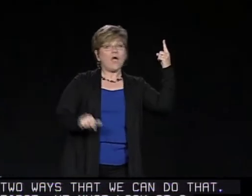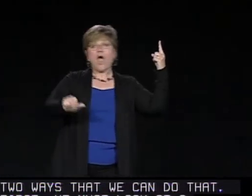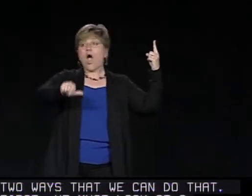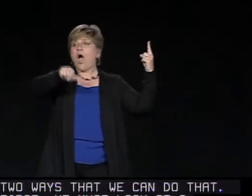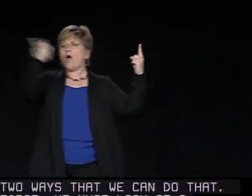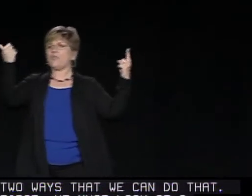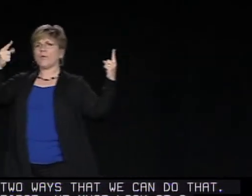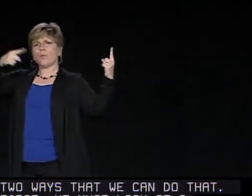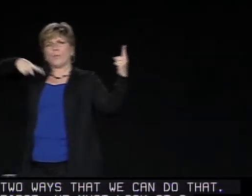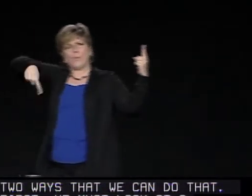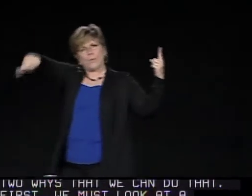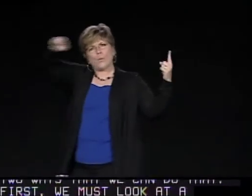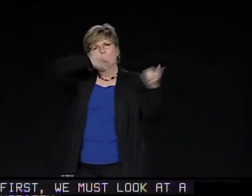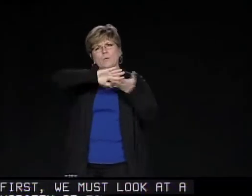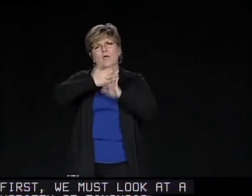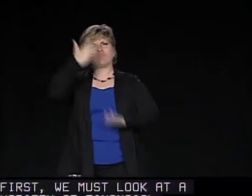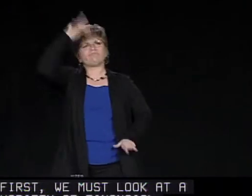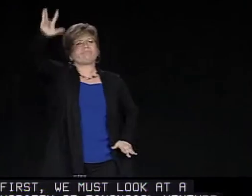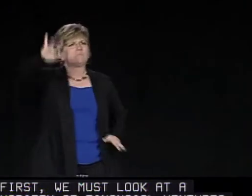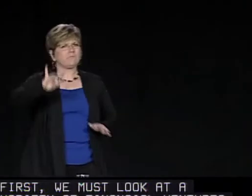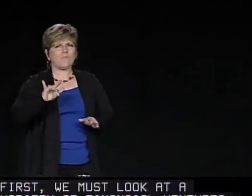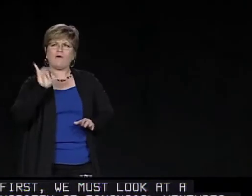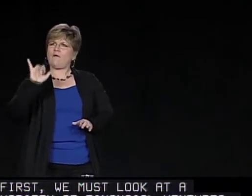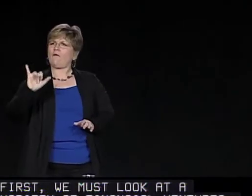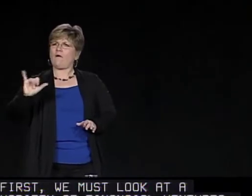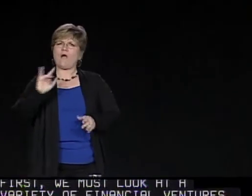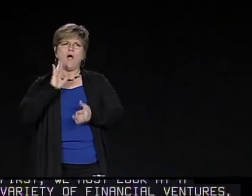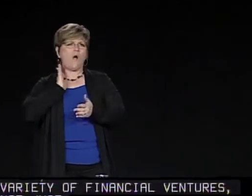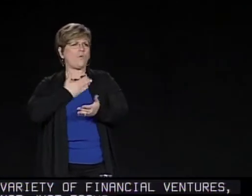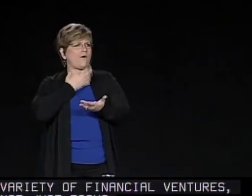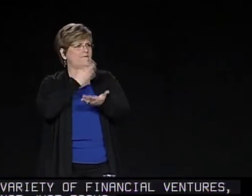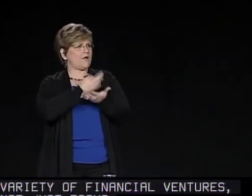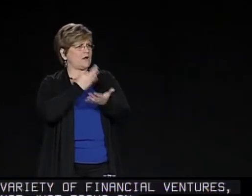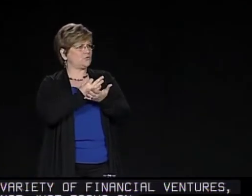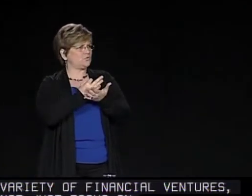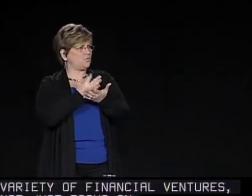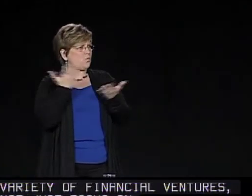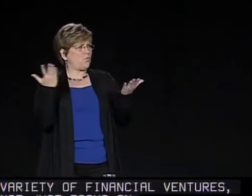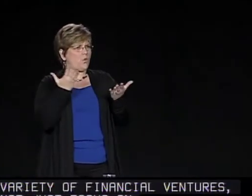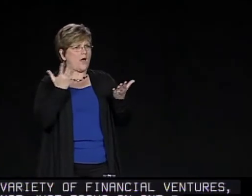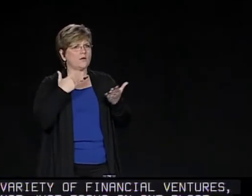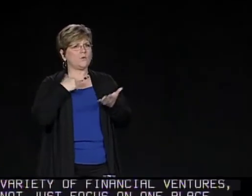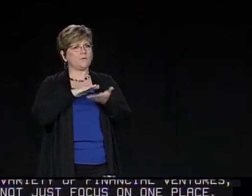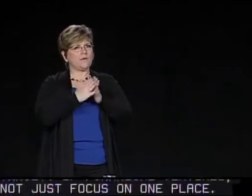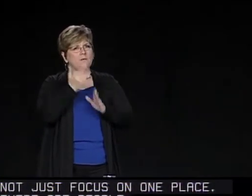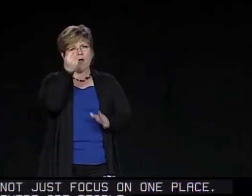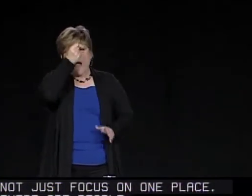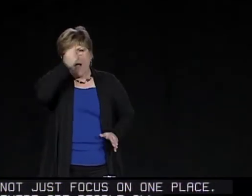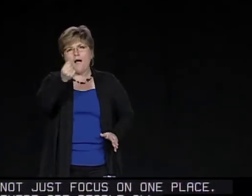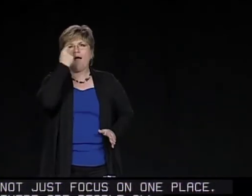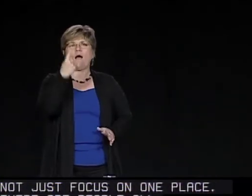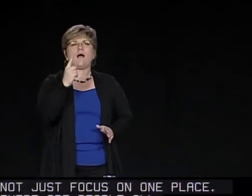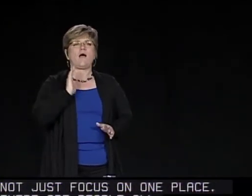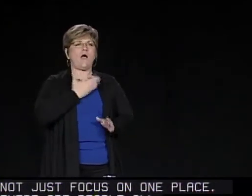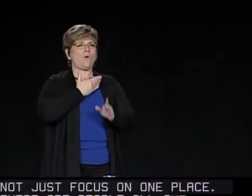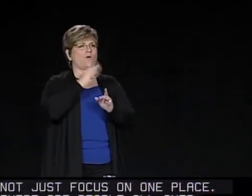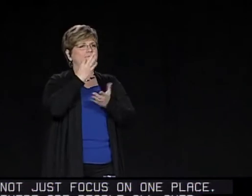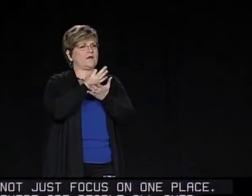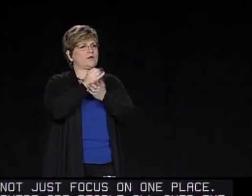ventures. Not just focus on one place. There are people all over the deaf community who can